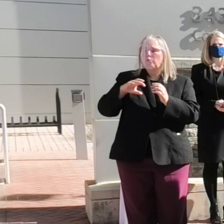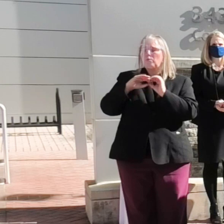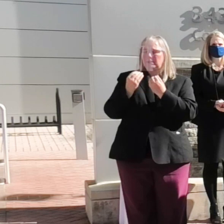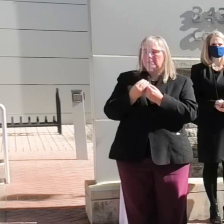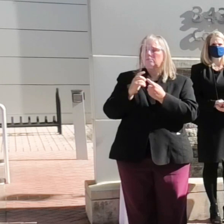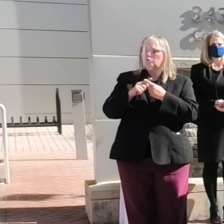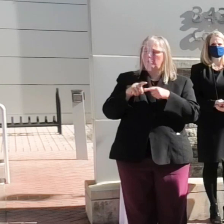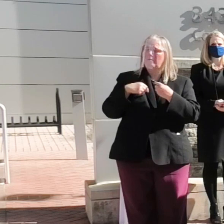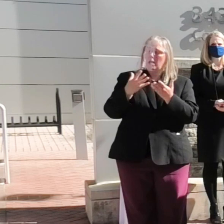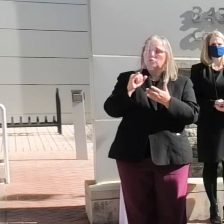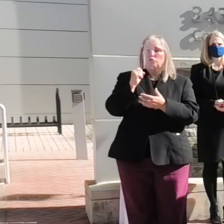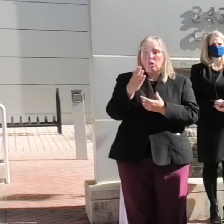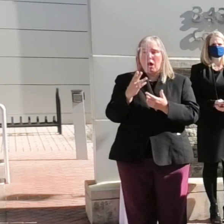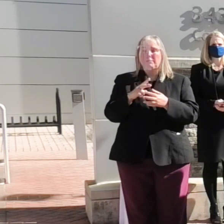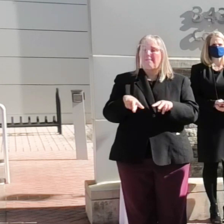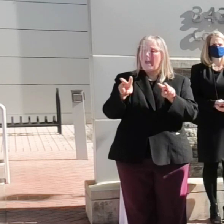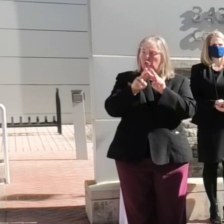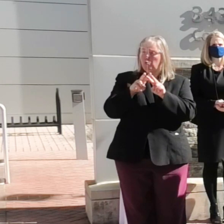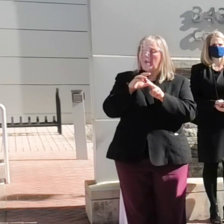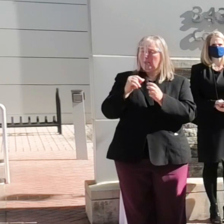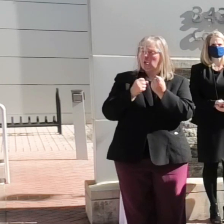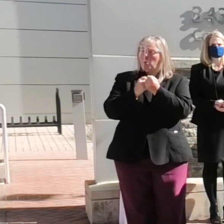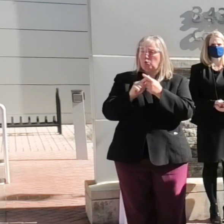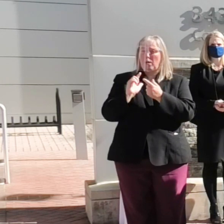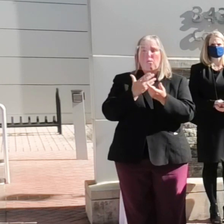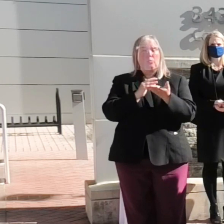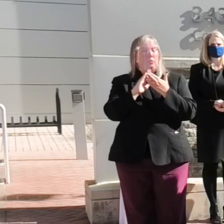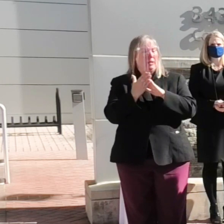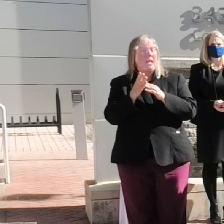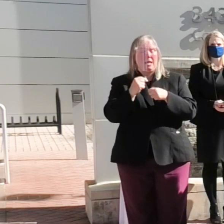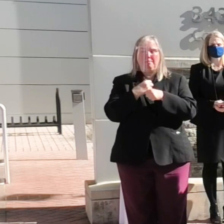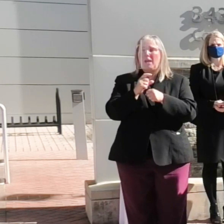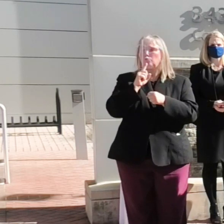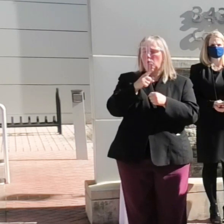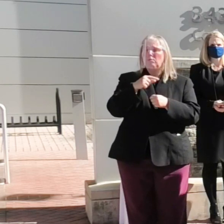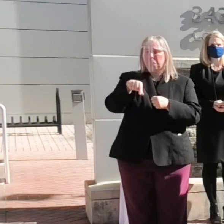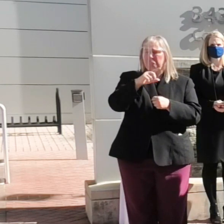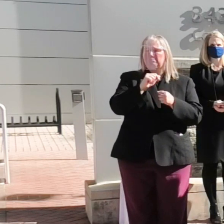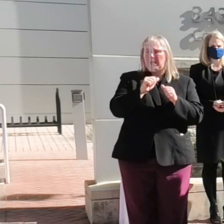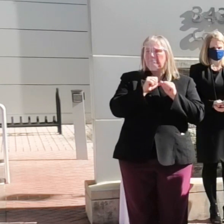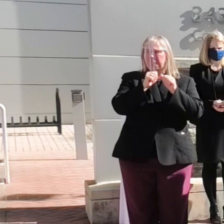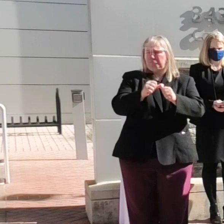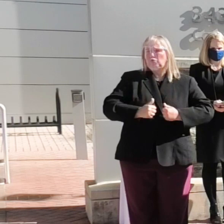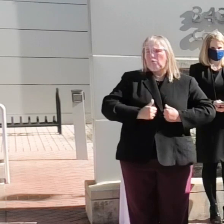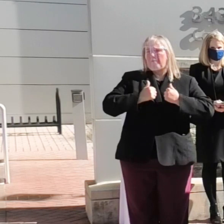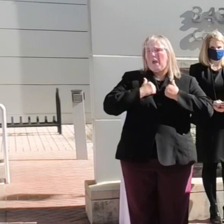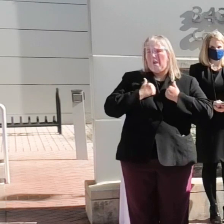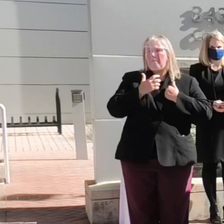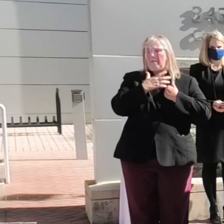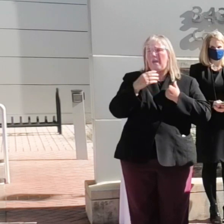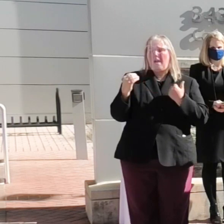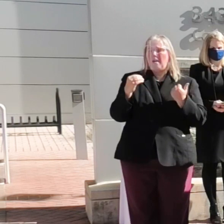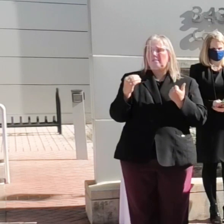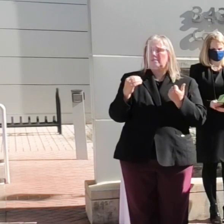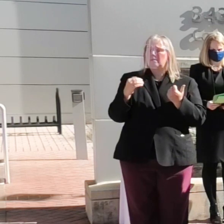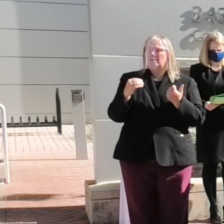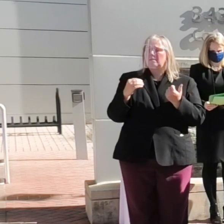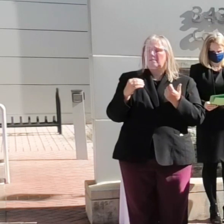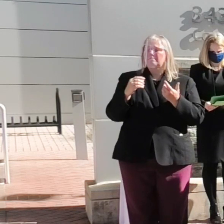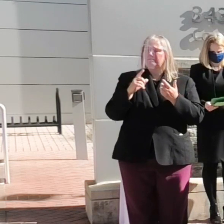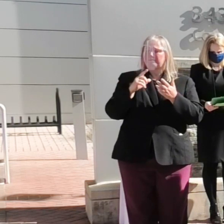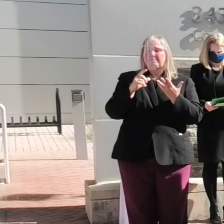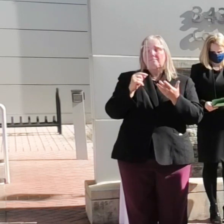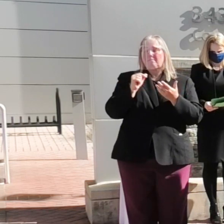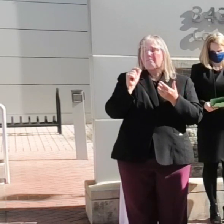support to our community, and ensure that they are able to survive, and on the other side of this COVID-19